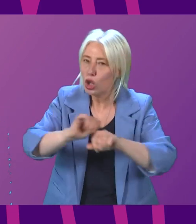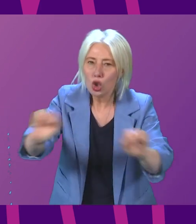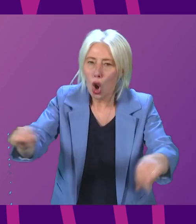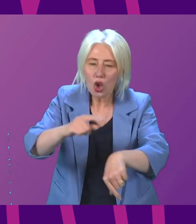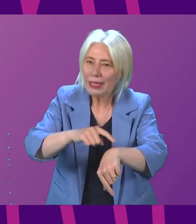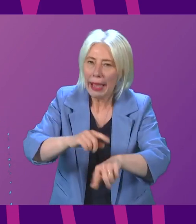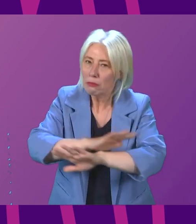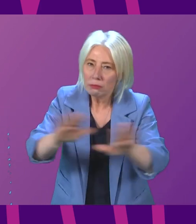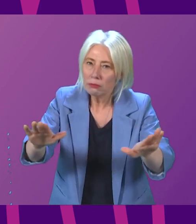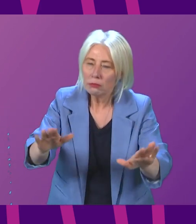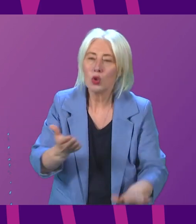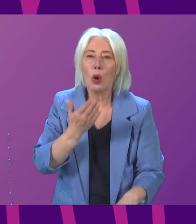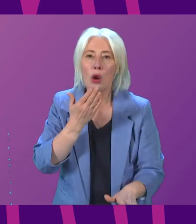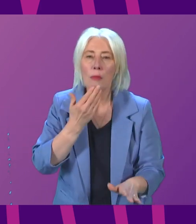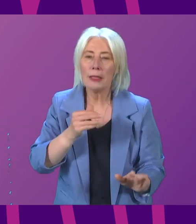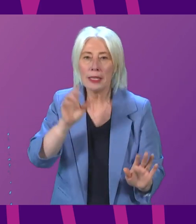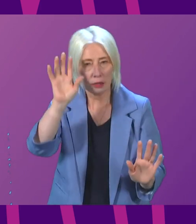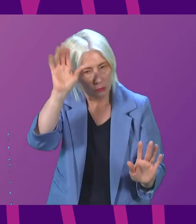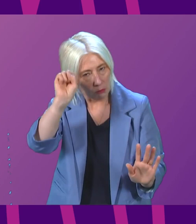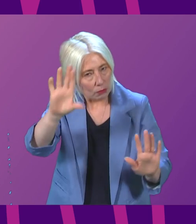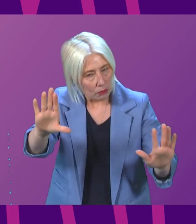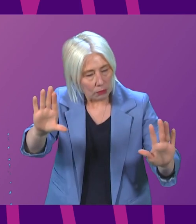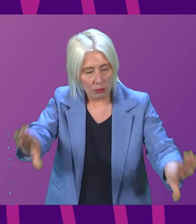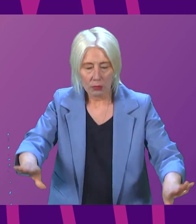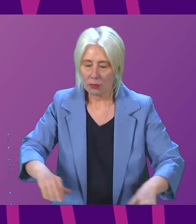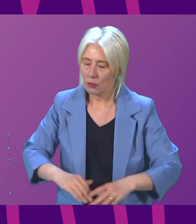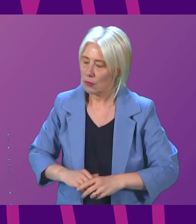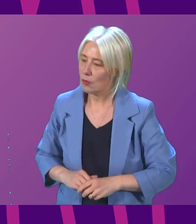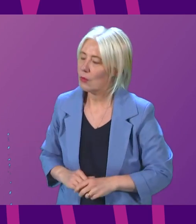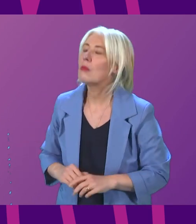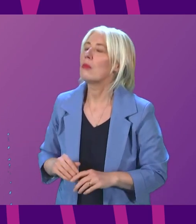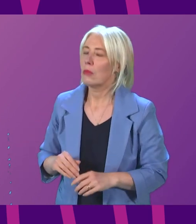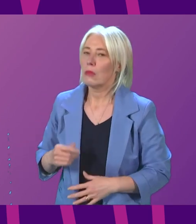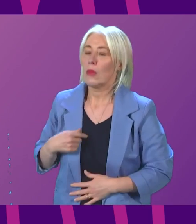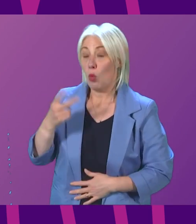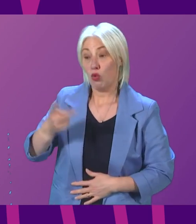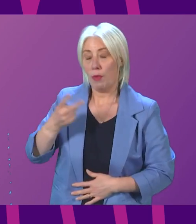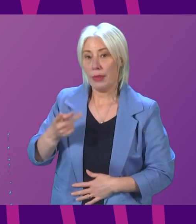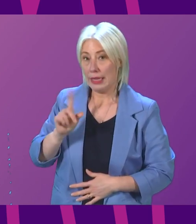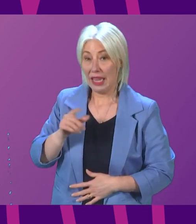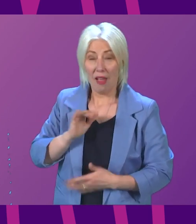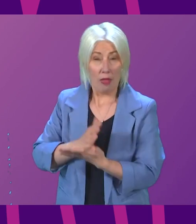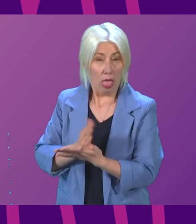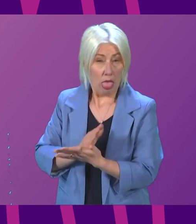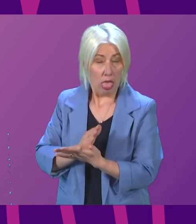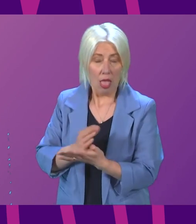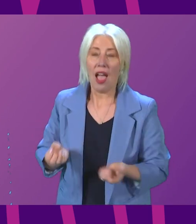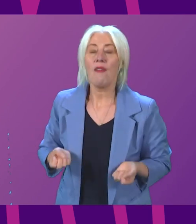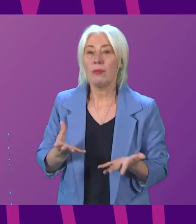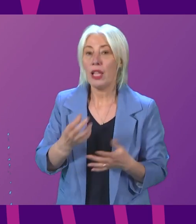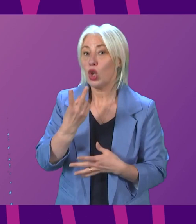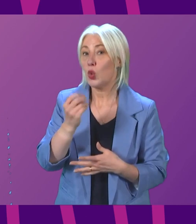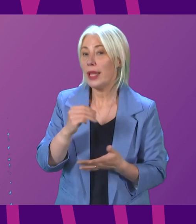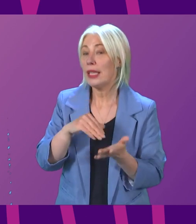turn to speak. I would be grateful if you could bear that in mind. First Minister. Just let me reiterate for the avoidance of this If spending £20 million